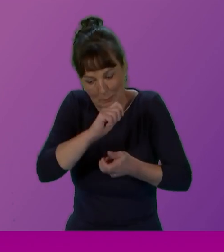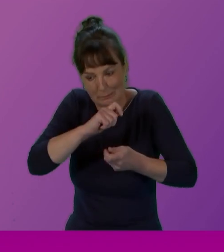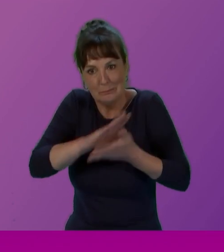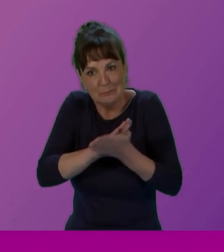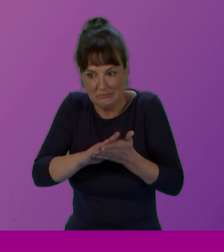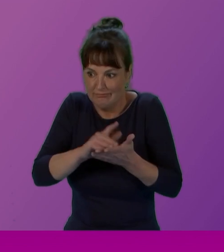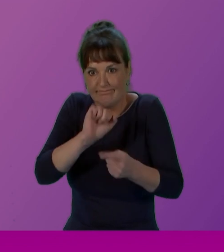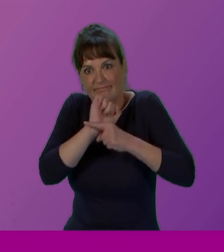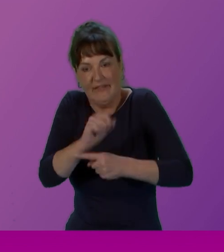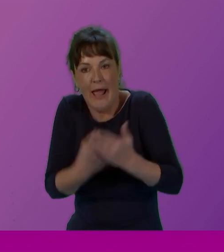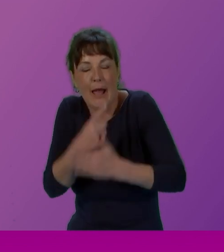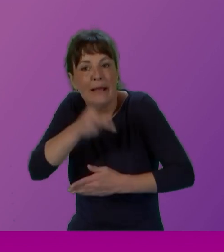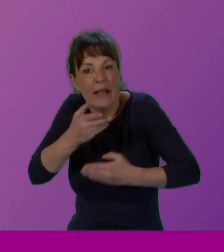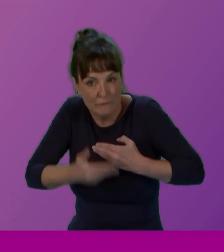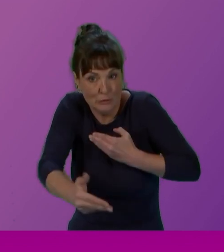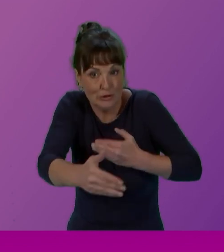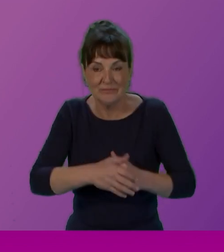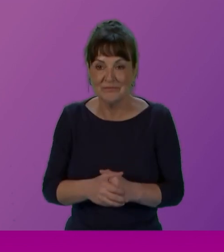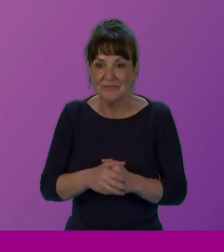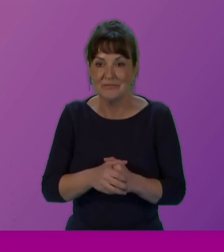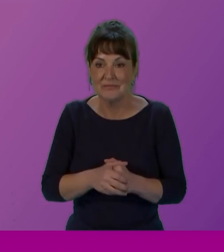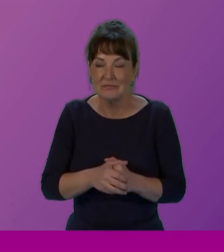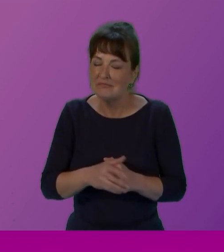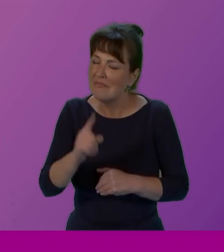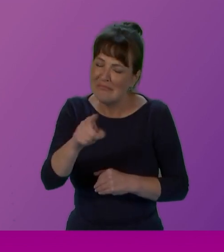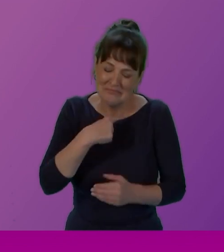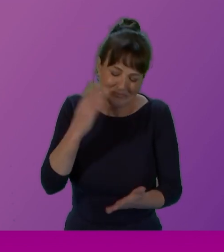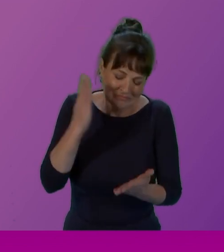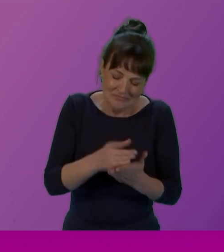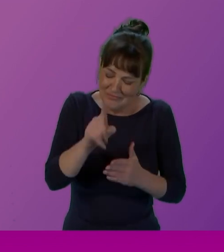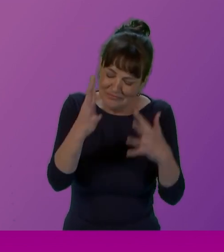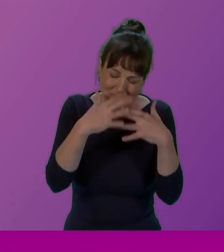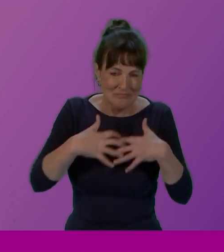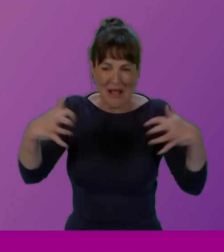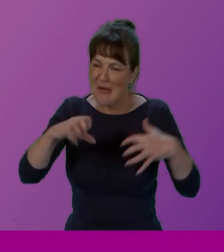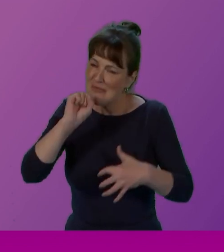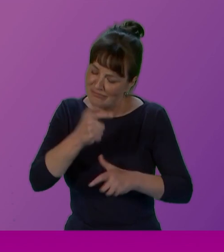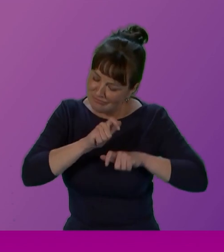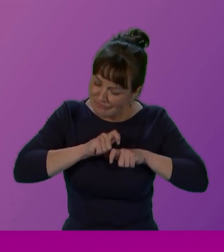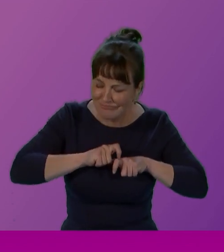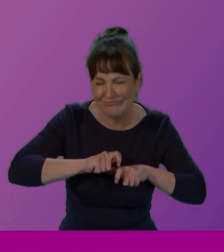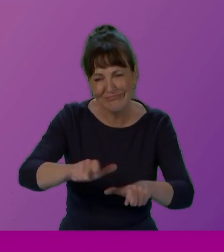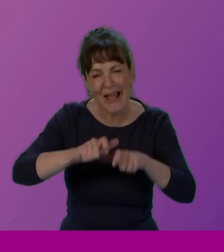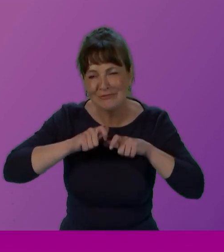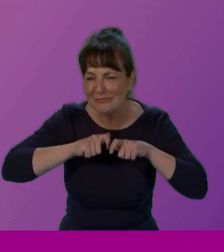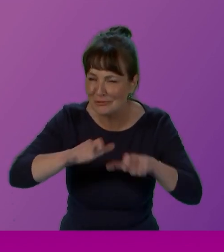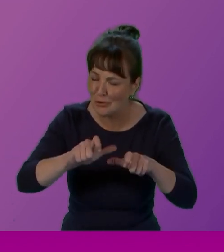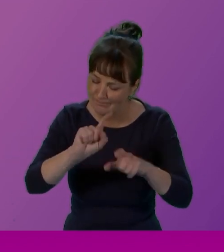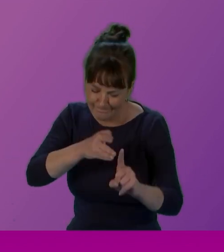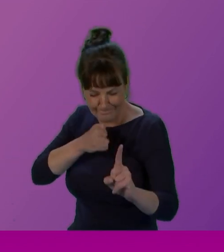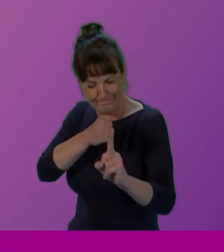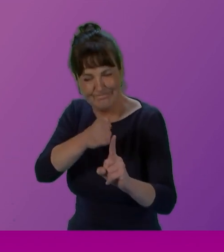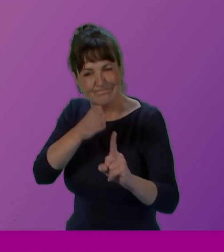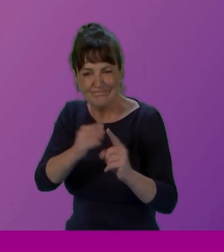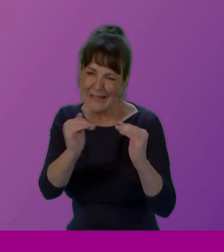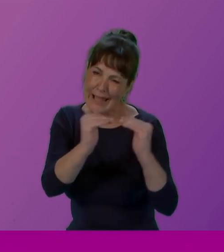the progress that we want to see. And I have no doubt at all that this Parliament will continue to build on its strong foundations of equal opportunities.